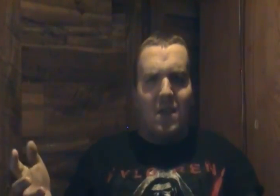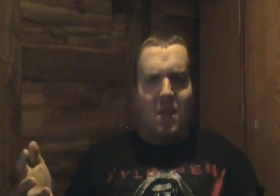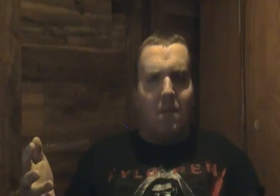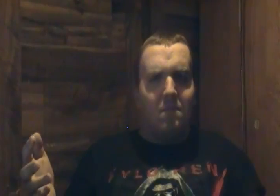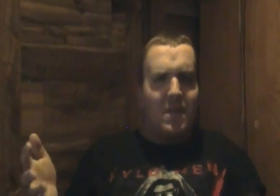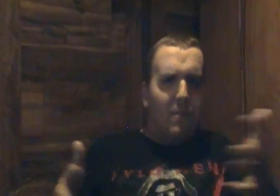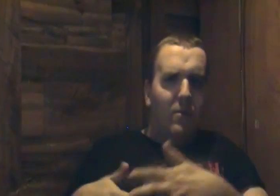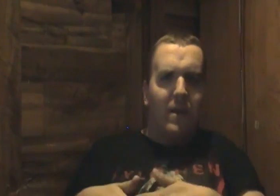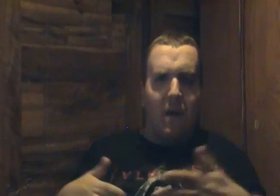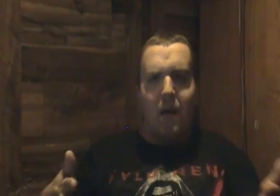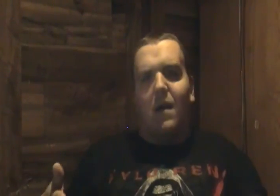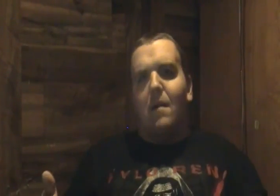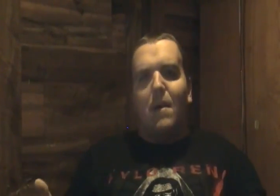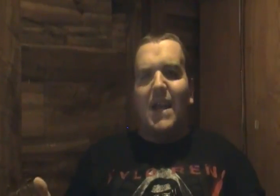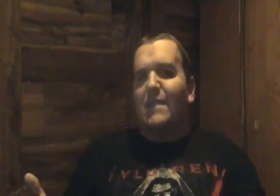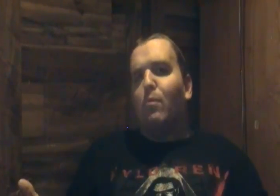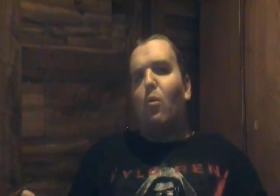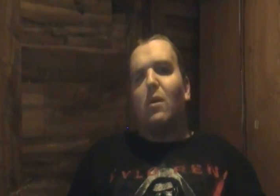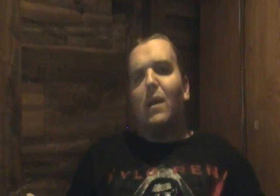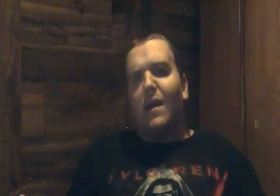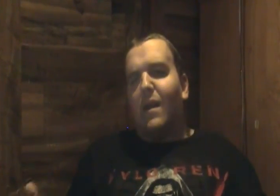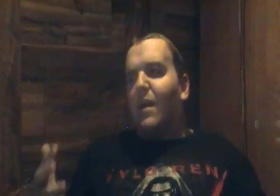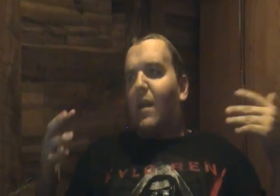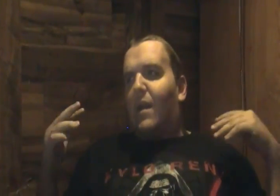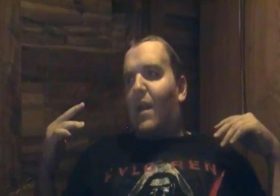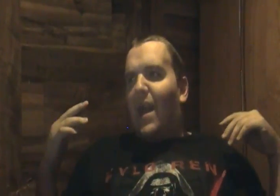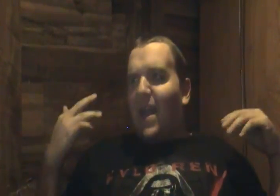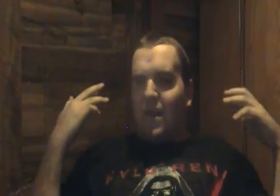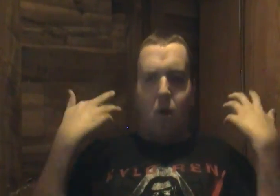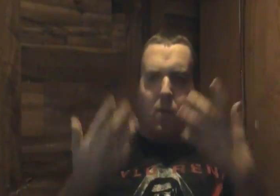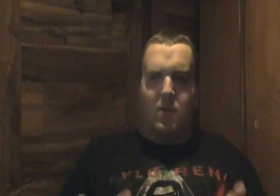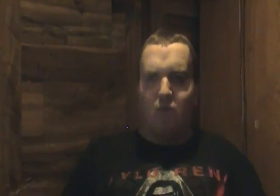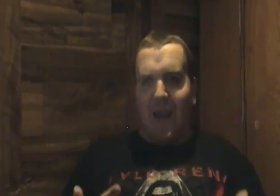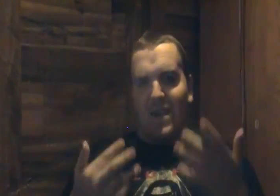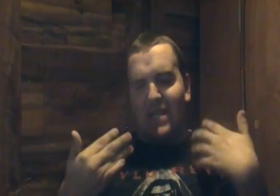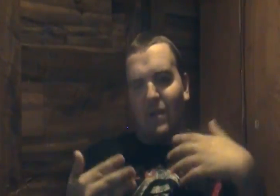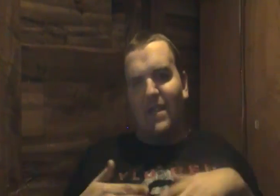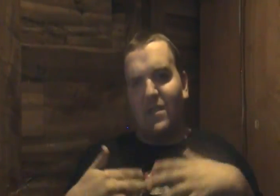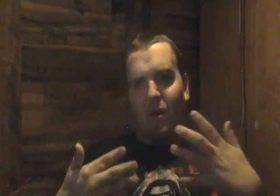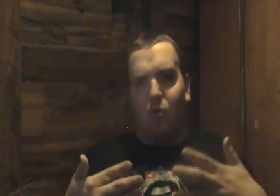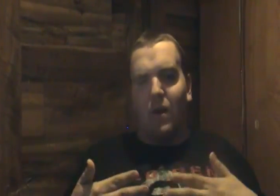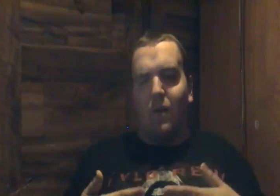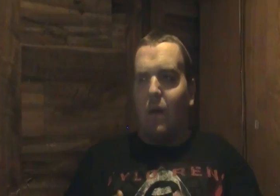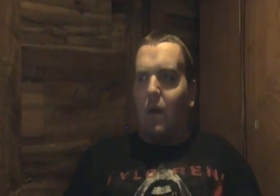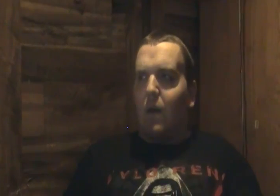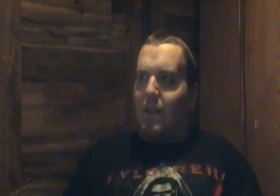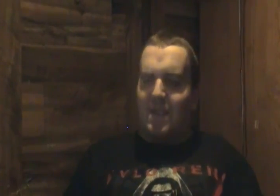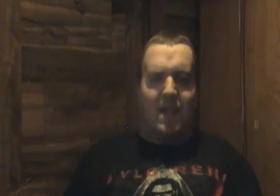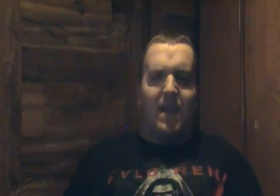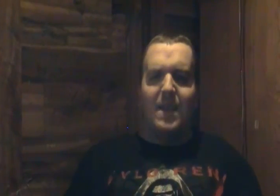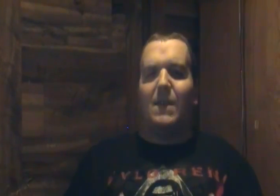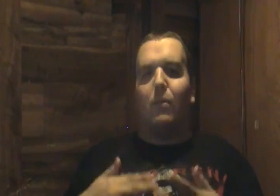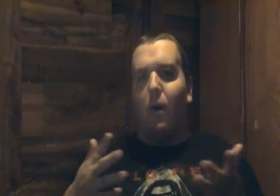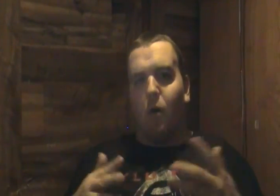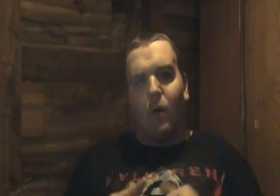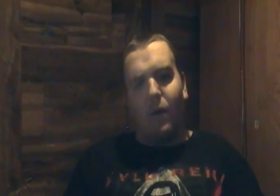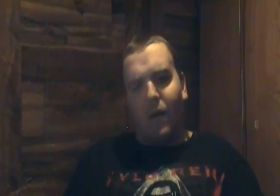much um temple to be explored and noah was right that legends are real legends of the hidden temple are real